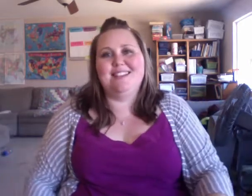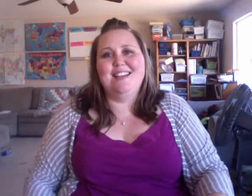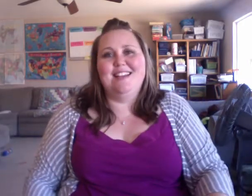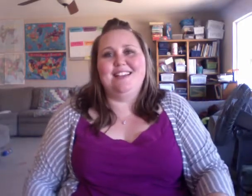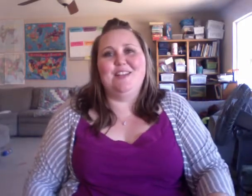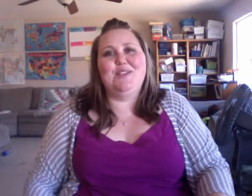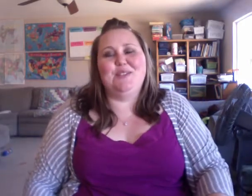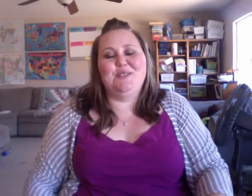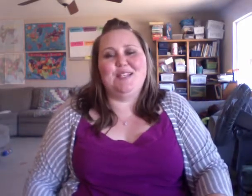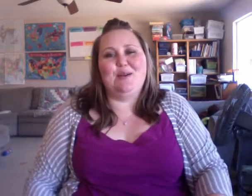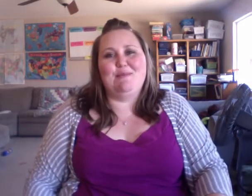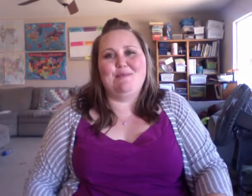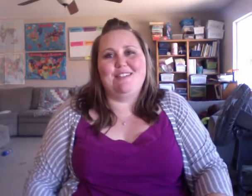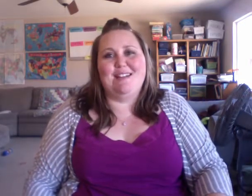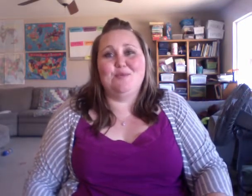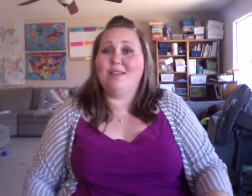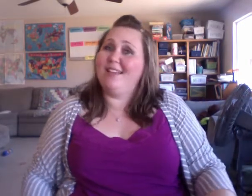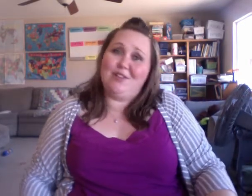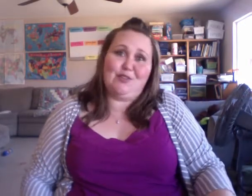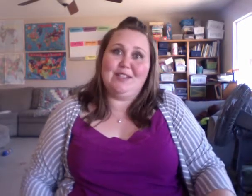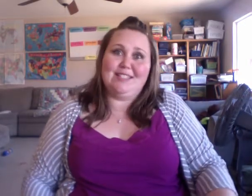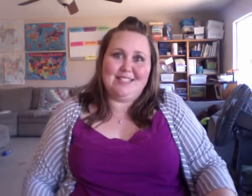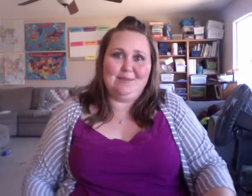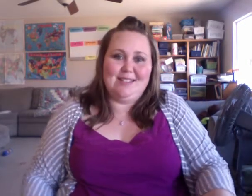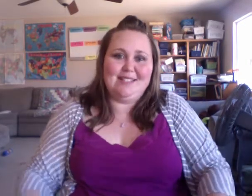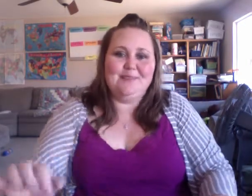that you can use to help memorize what the endocrine system is. Thanks. Thanks. Thanks. Thanks. Thanks.